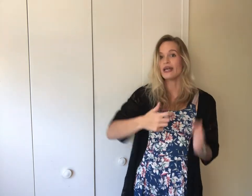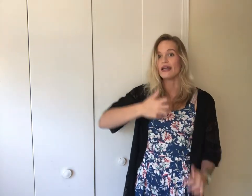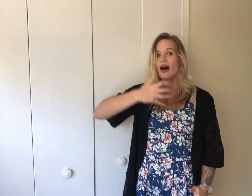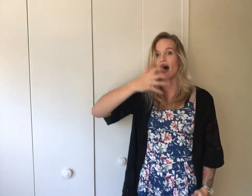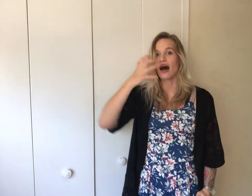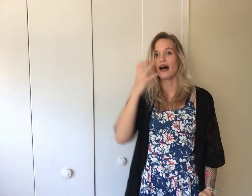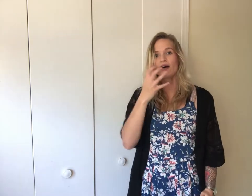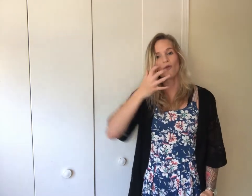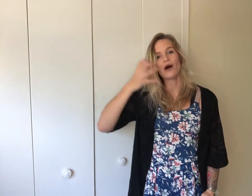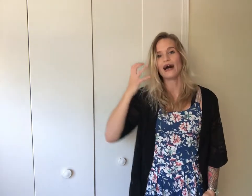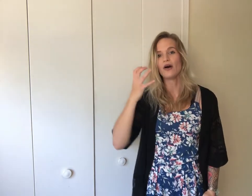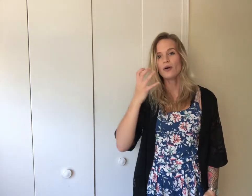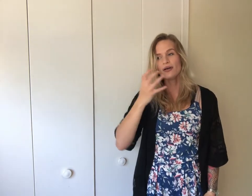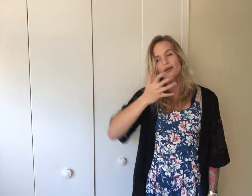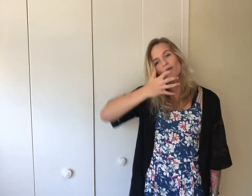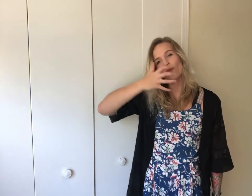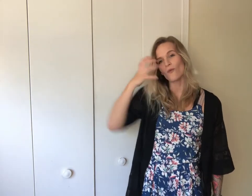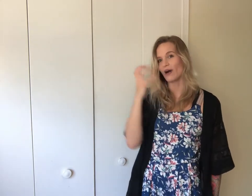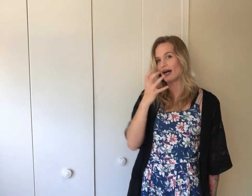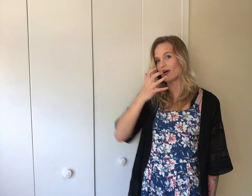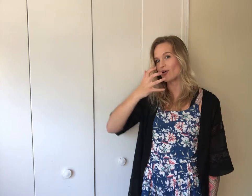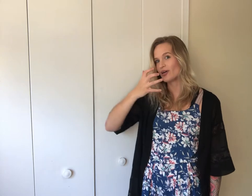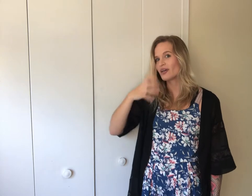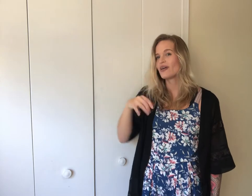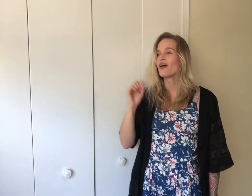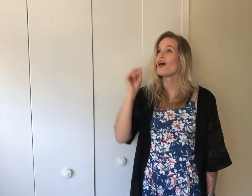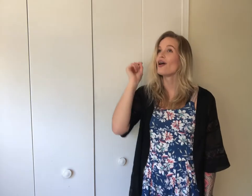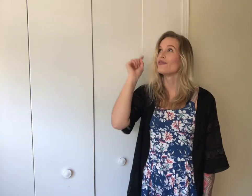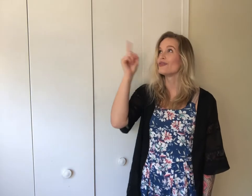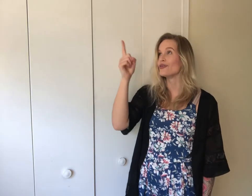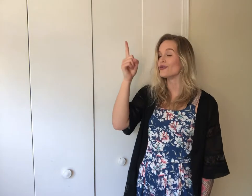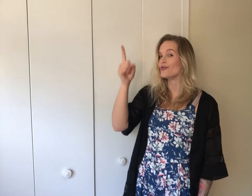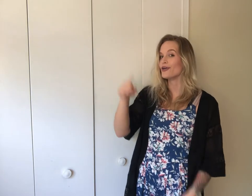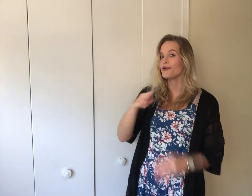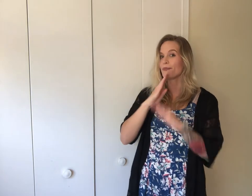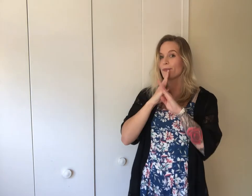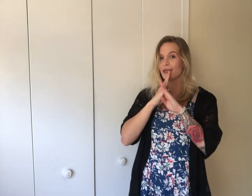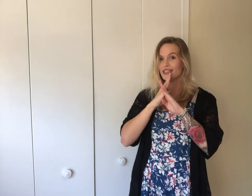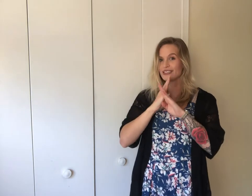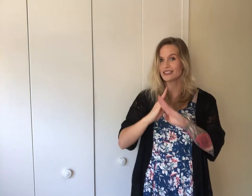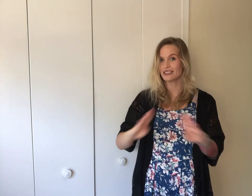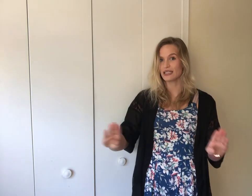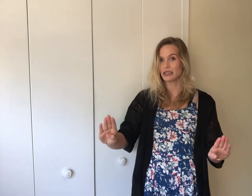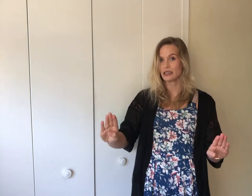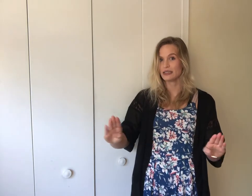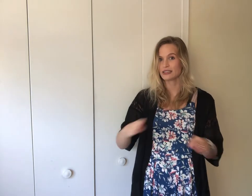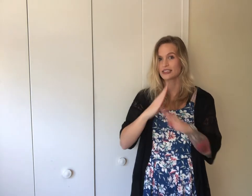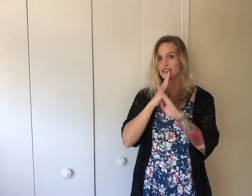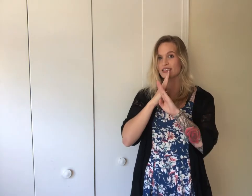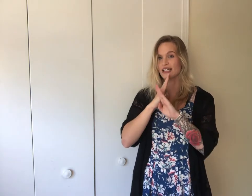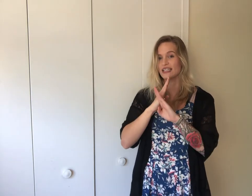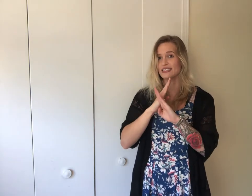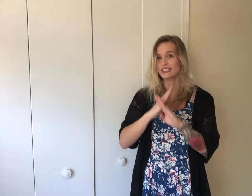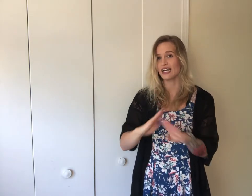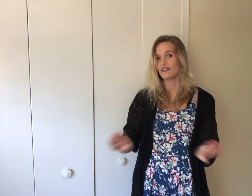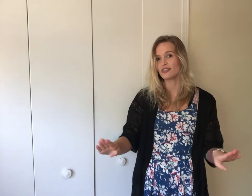in awe, wow, wow, of you, be still. So this is a silence.